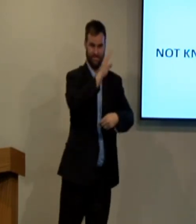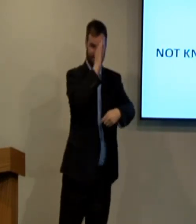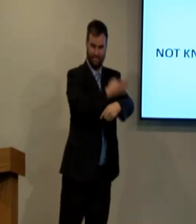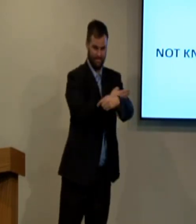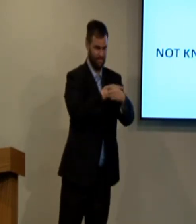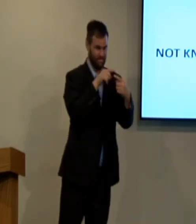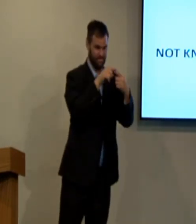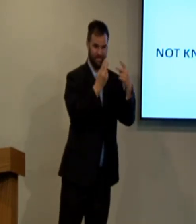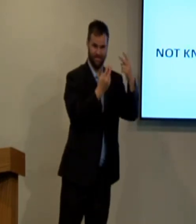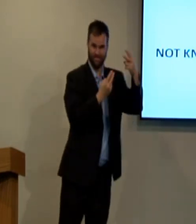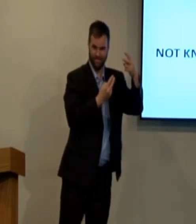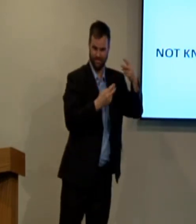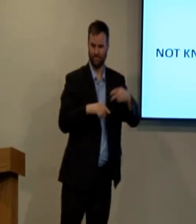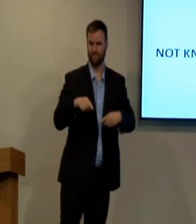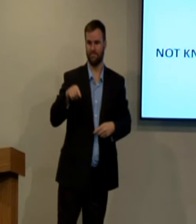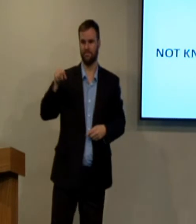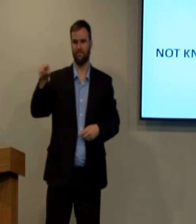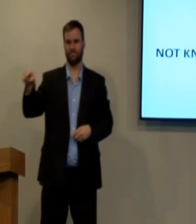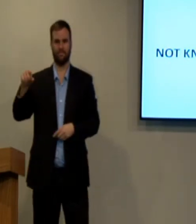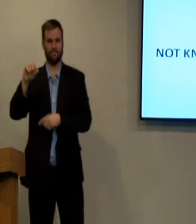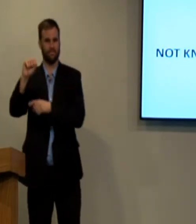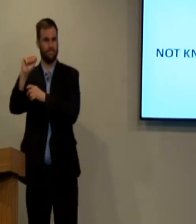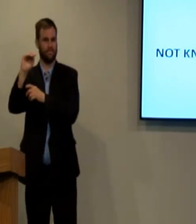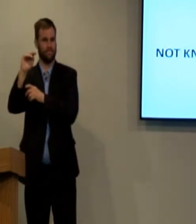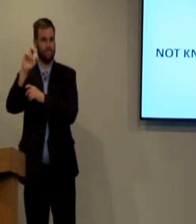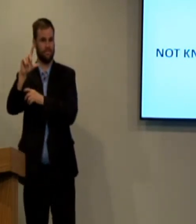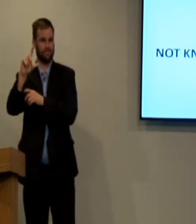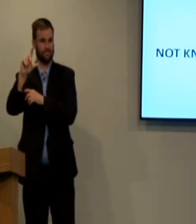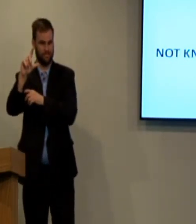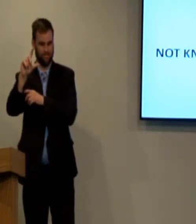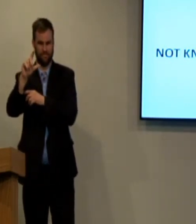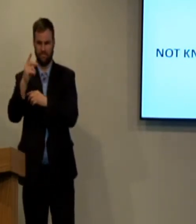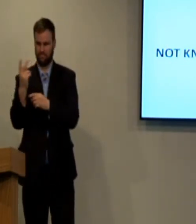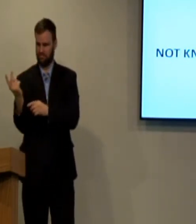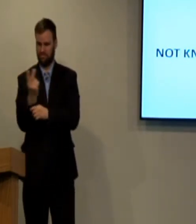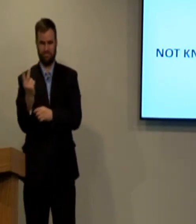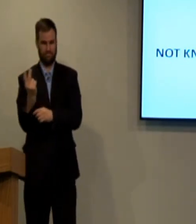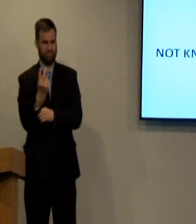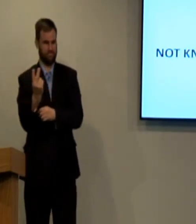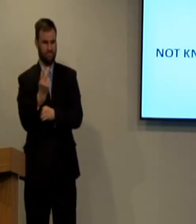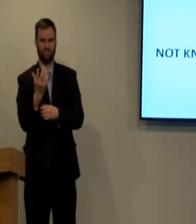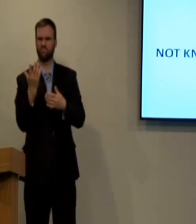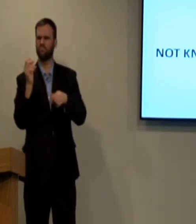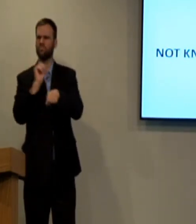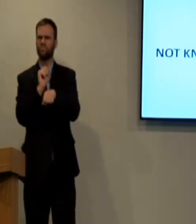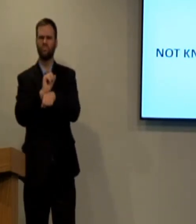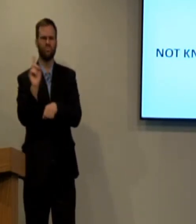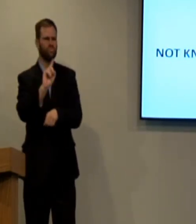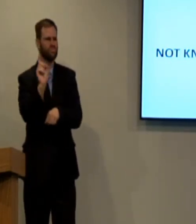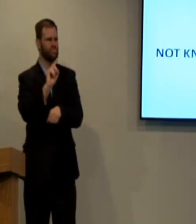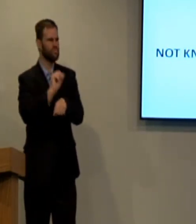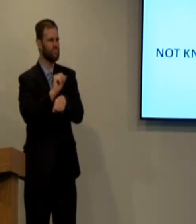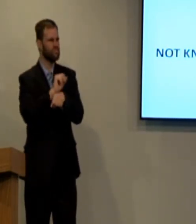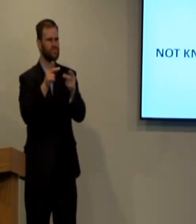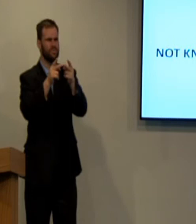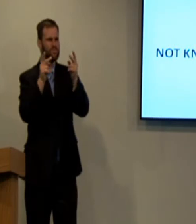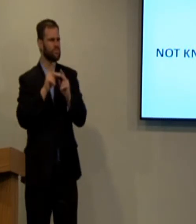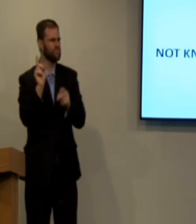So Eli, the priest, was in charge of Samuel, and the two of them